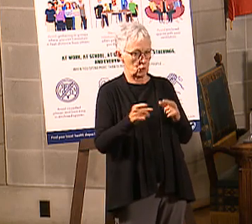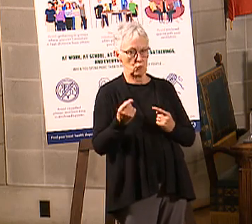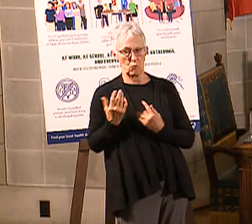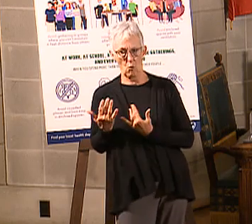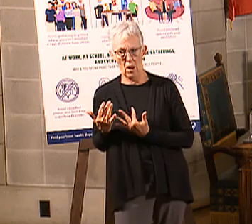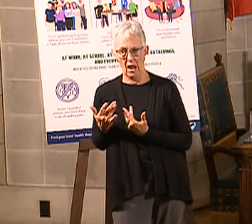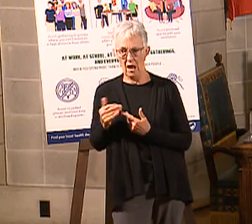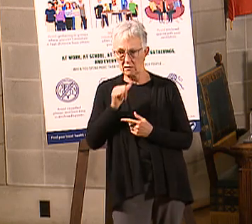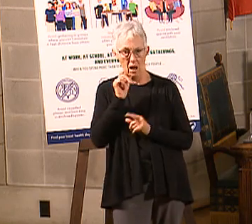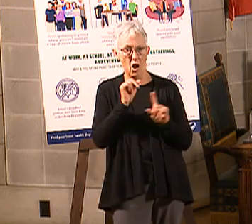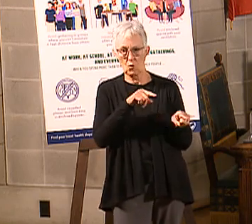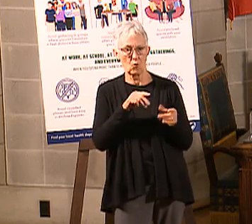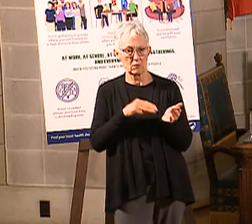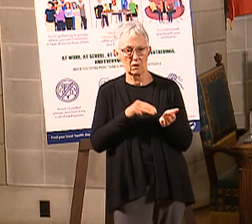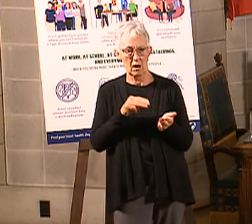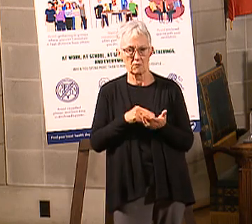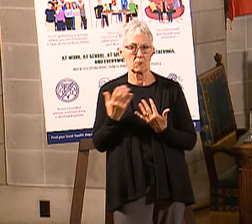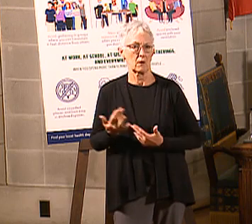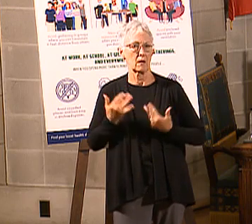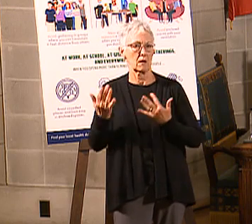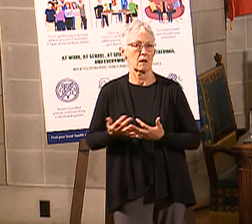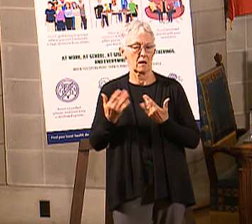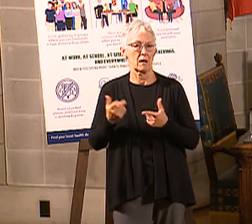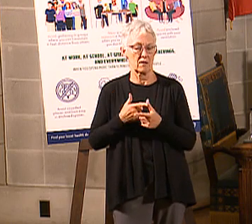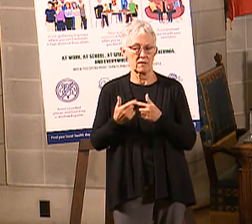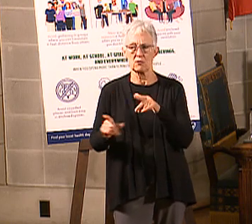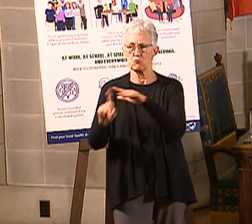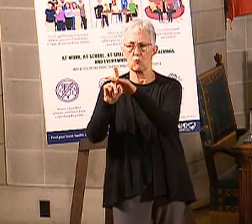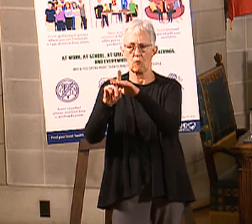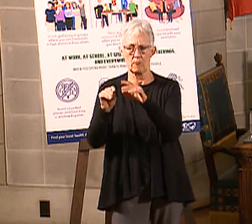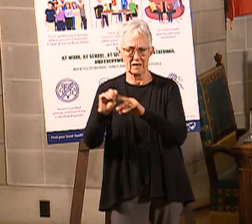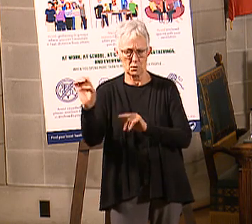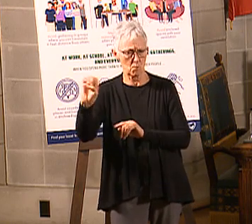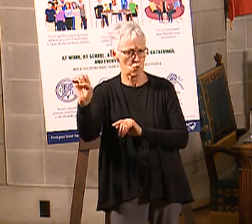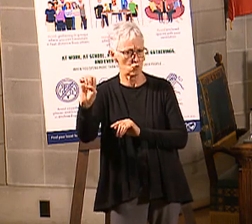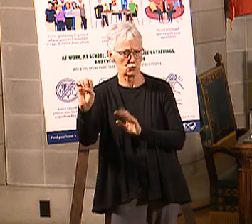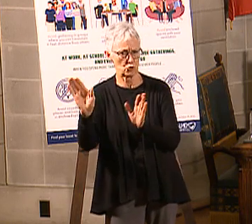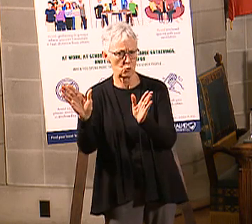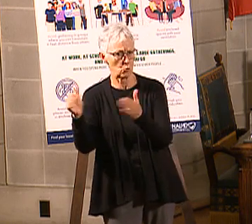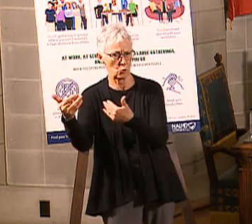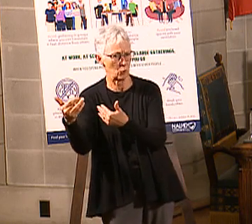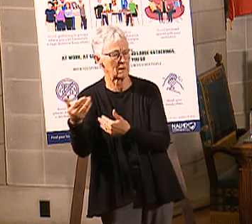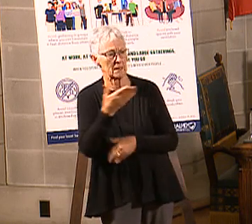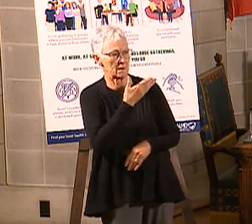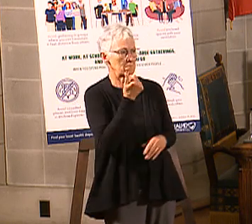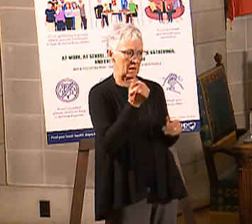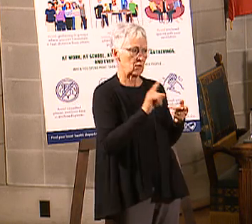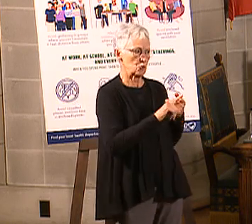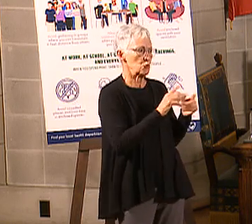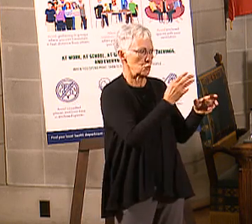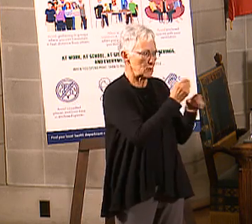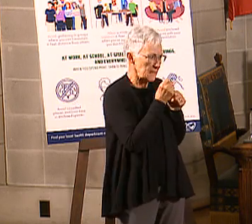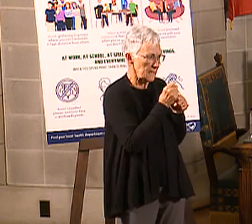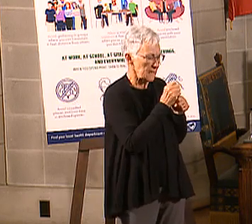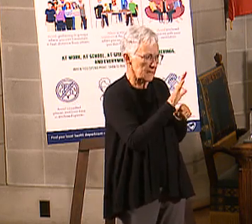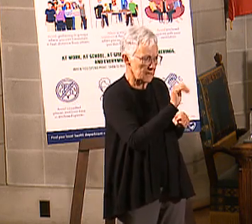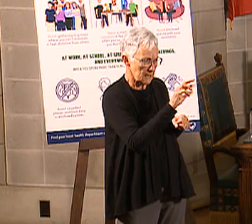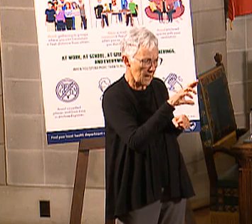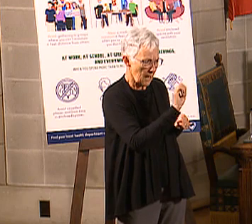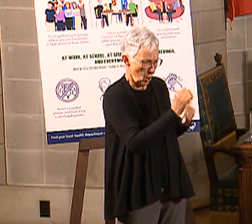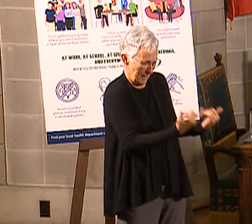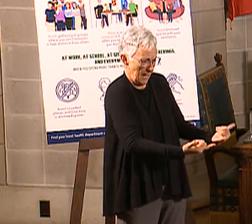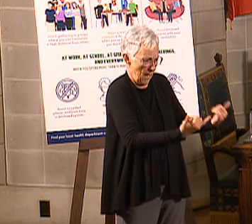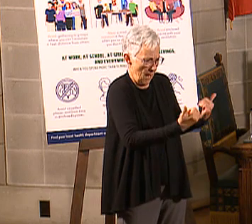But secondarily, it allows us to be more efficient because getting that care earlier is often a more prudent use of taxpayer